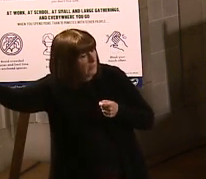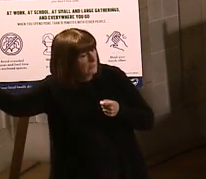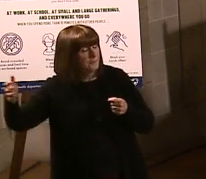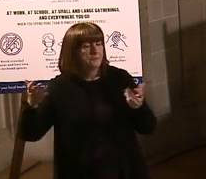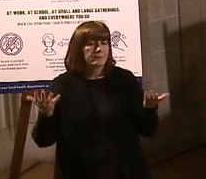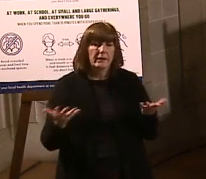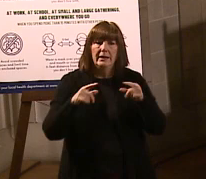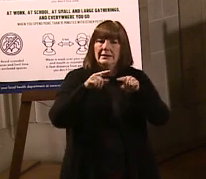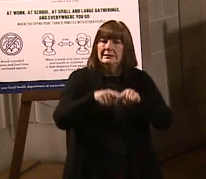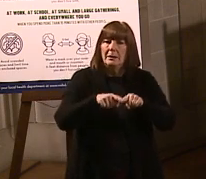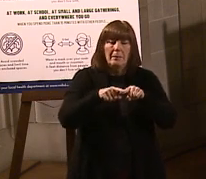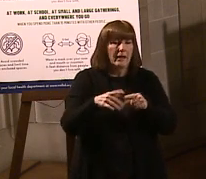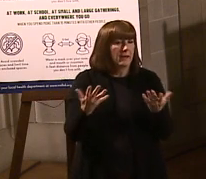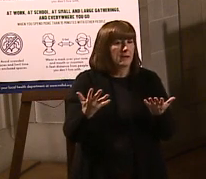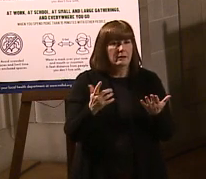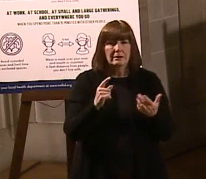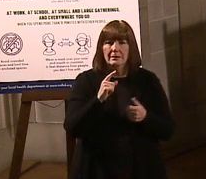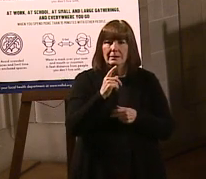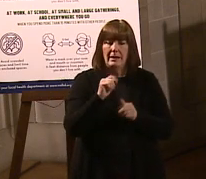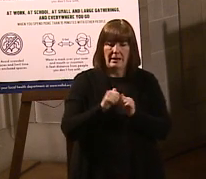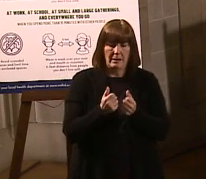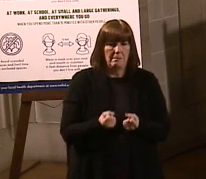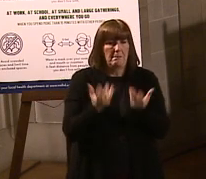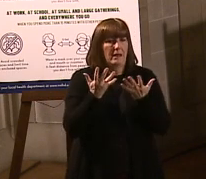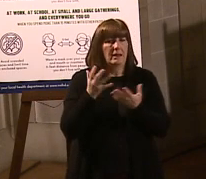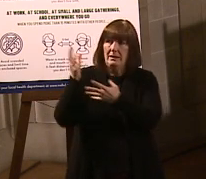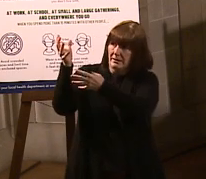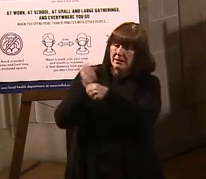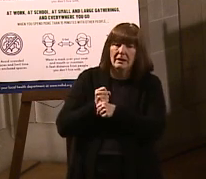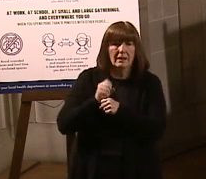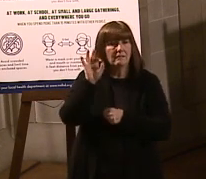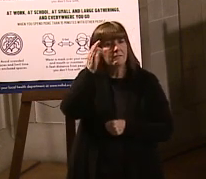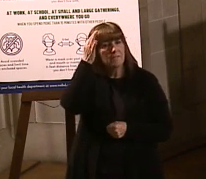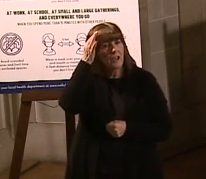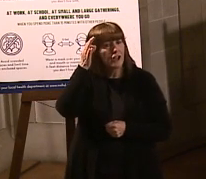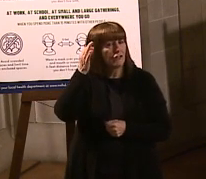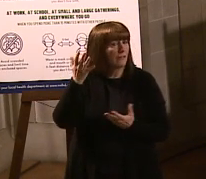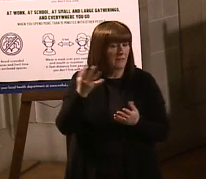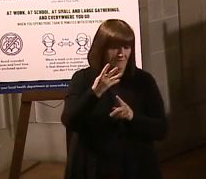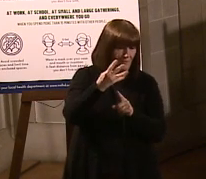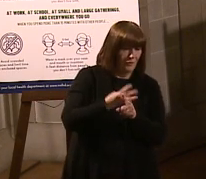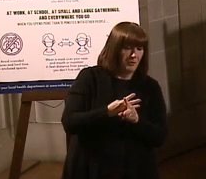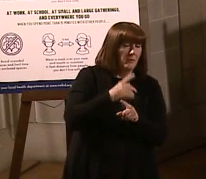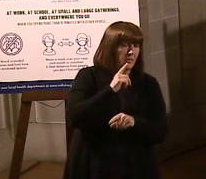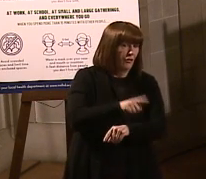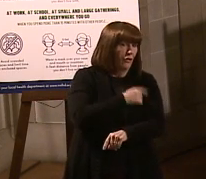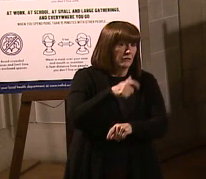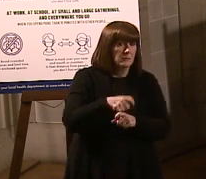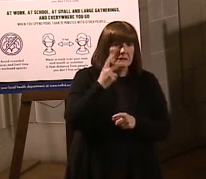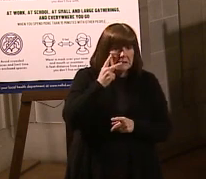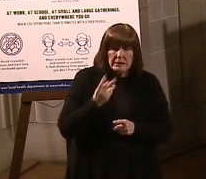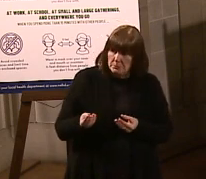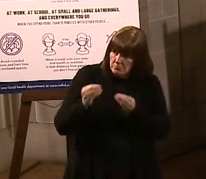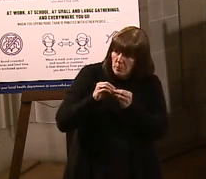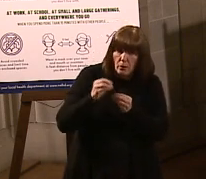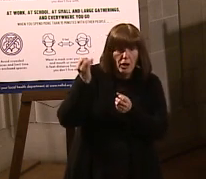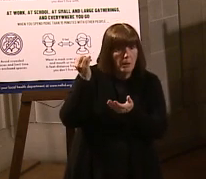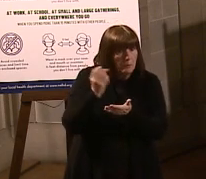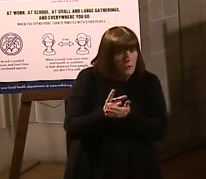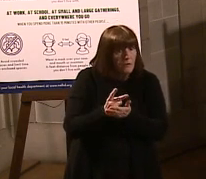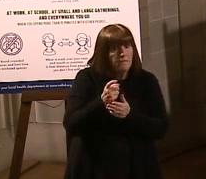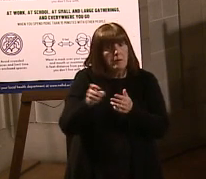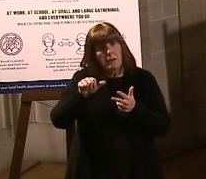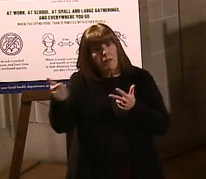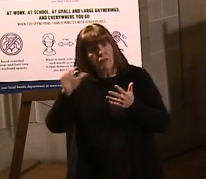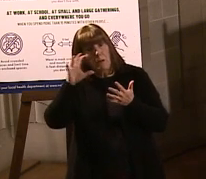it just depends on what kind of allocation we get from the federal government. Obviously, four months is a long time if we see additional vaccines get approved and we see